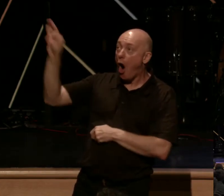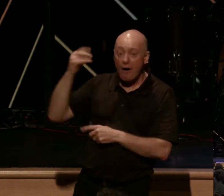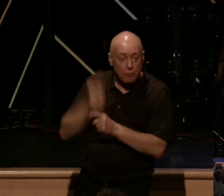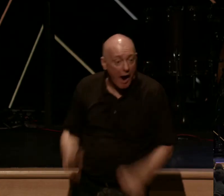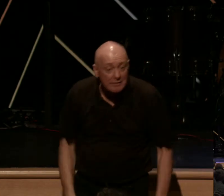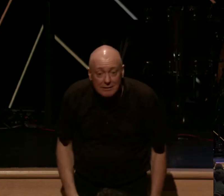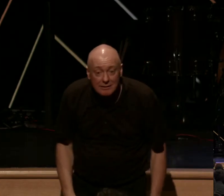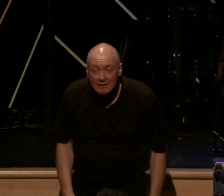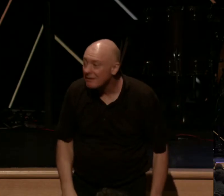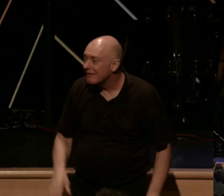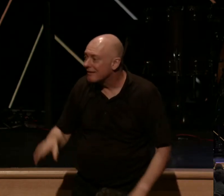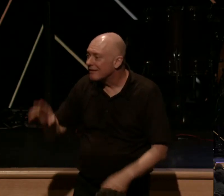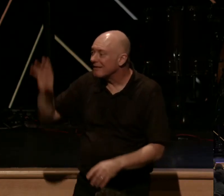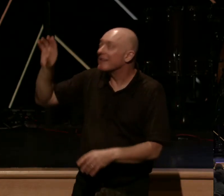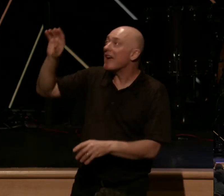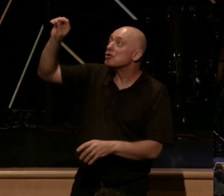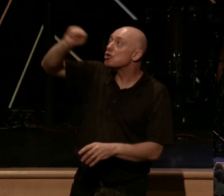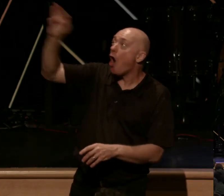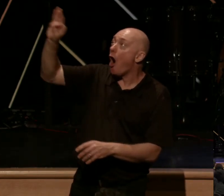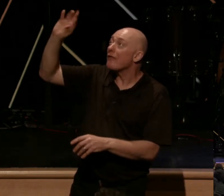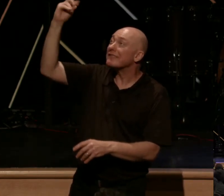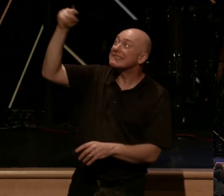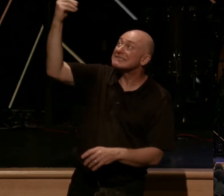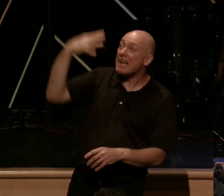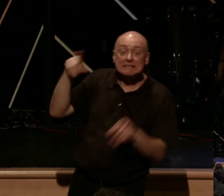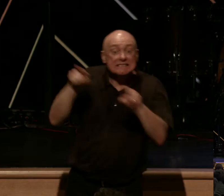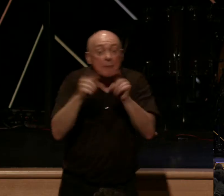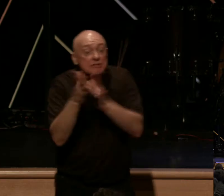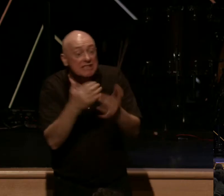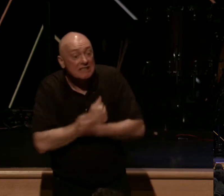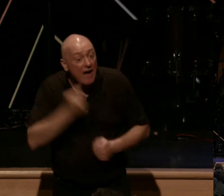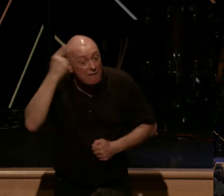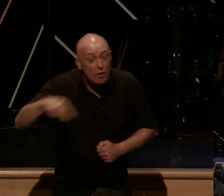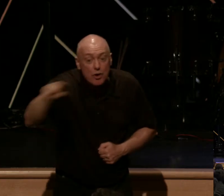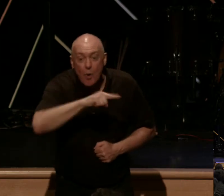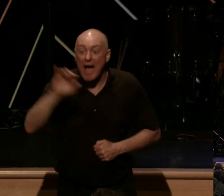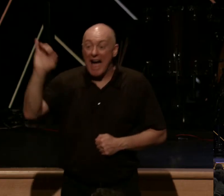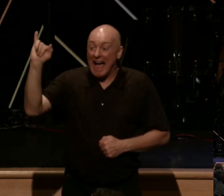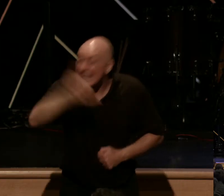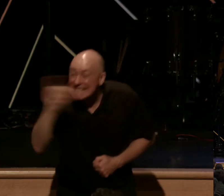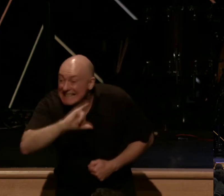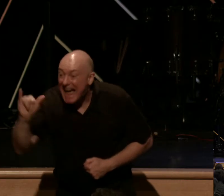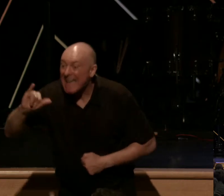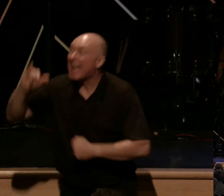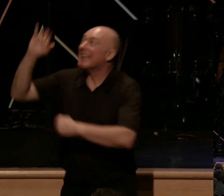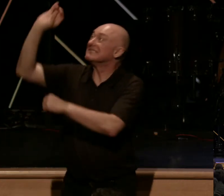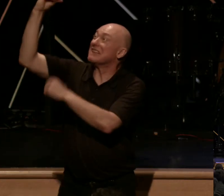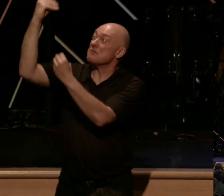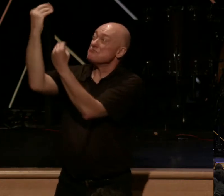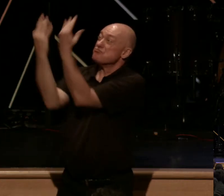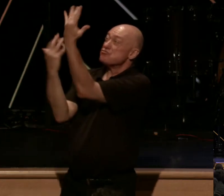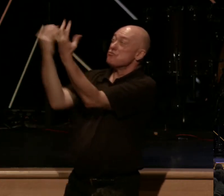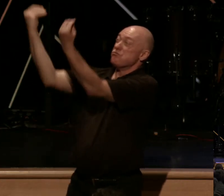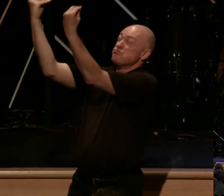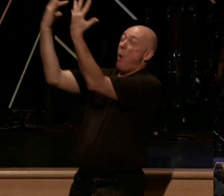Likewise, Jesus' love for you is a burning inferno that must shine. And listen,